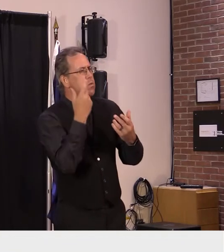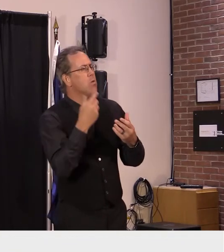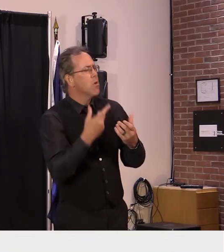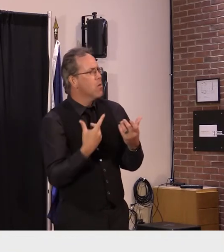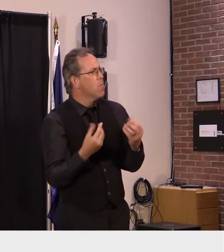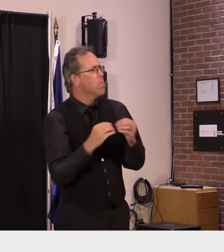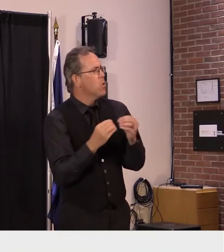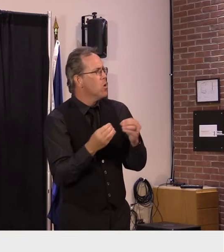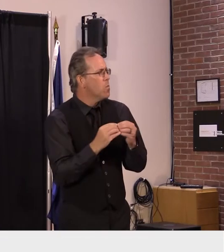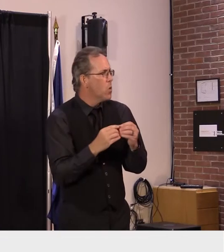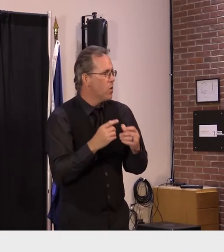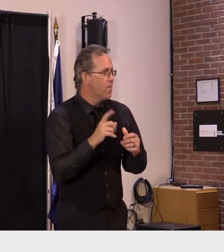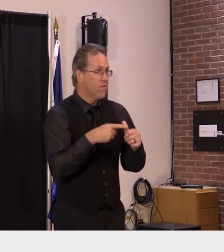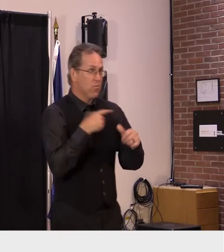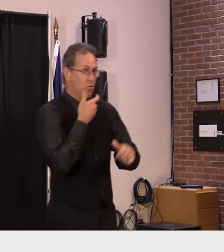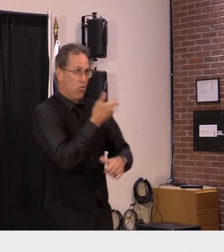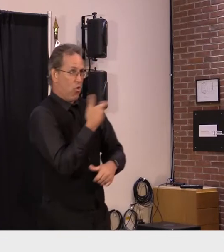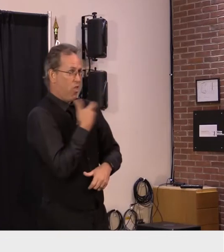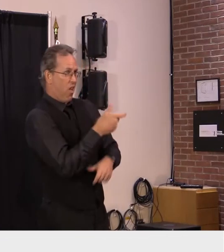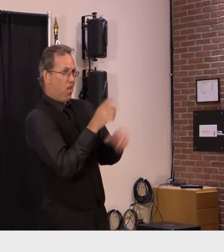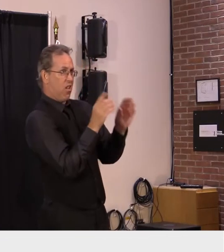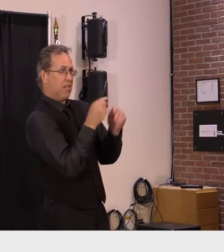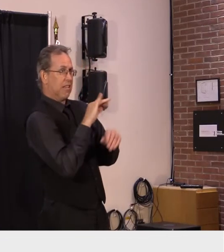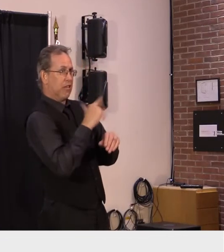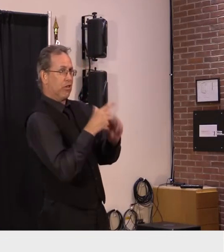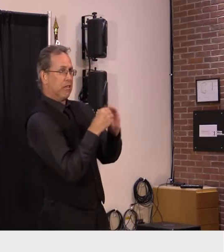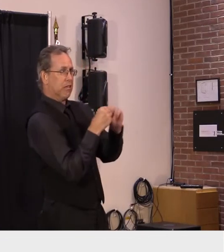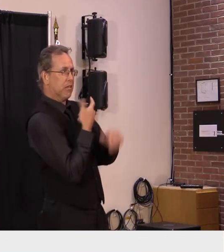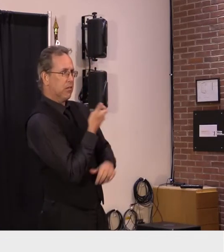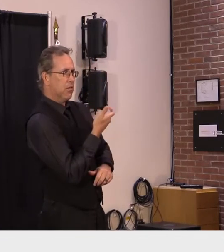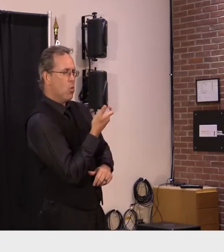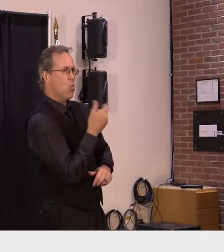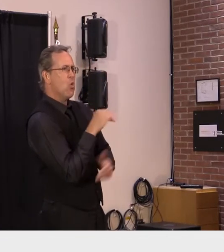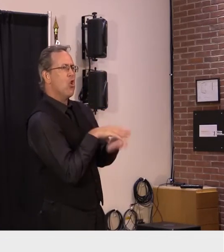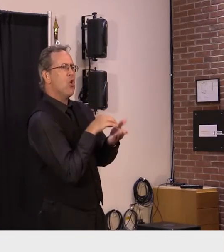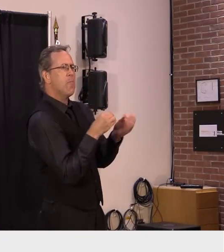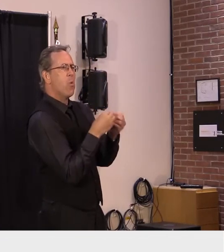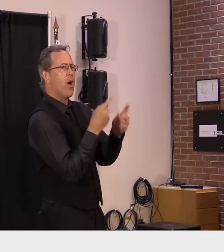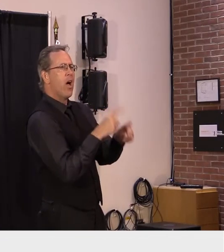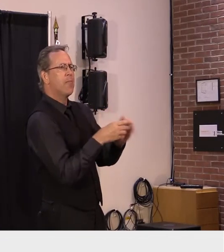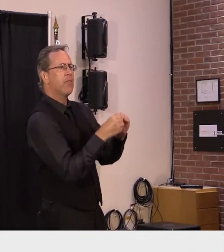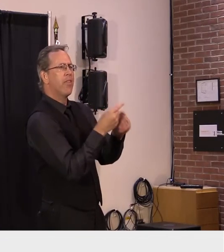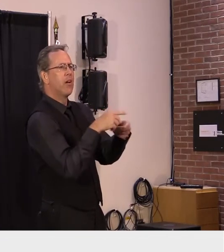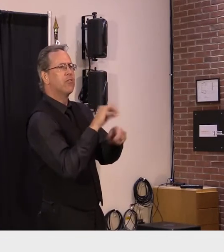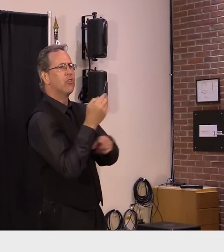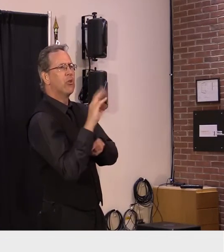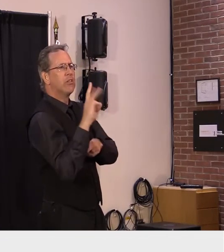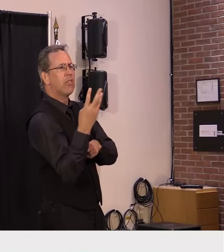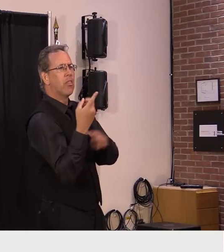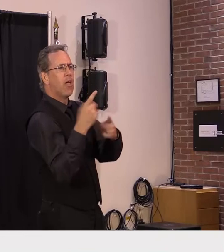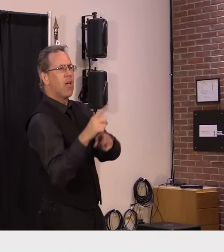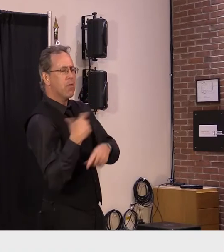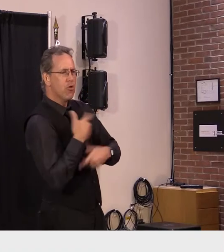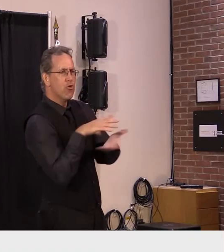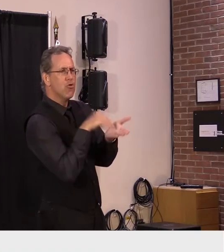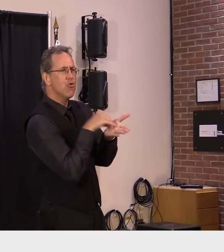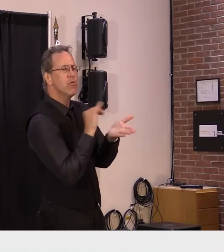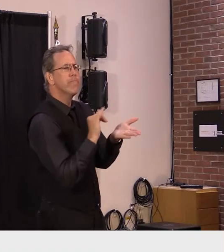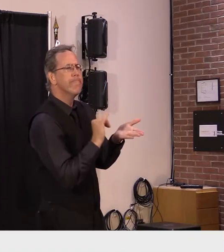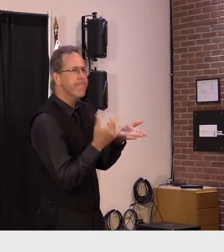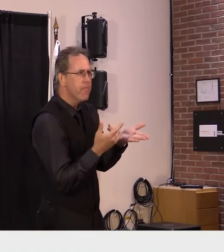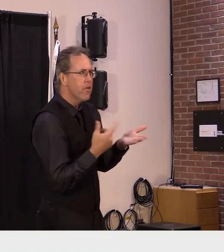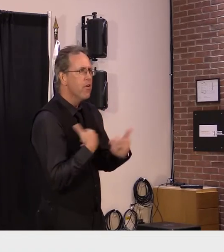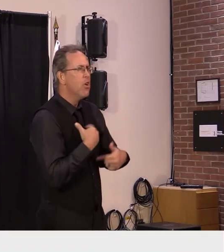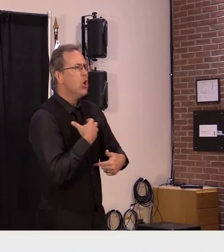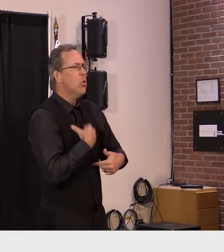i i watched about uh what unfolded i wish more people were watching uh to be honest with you uh we have